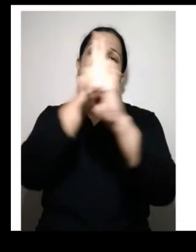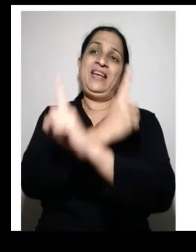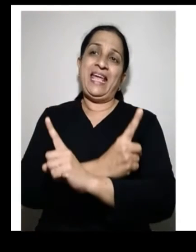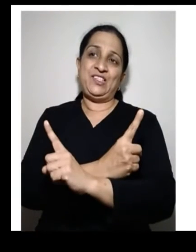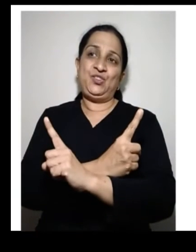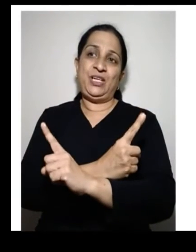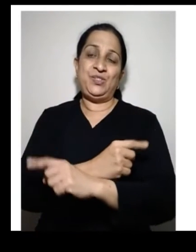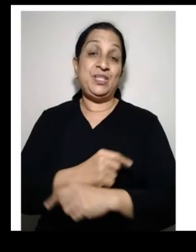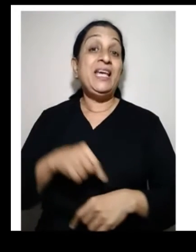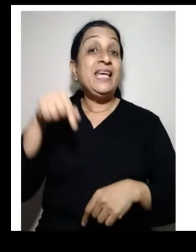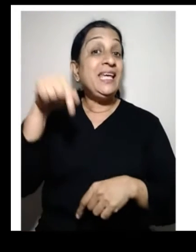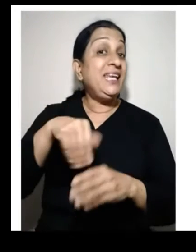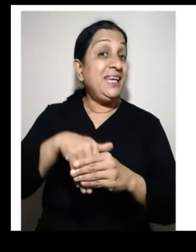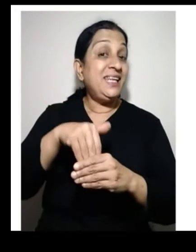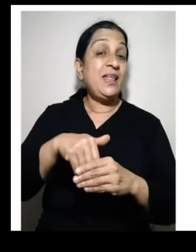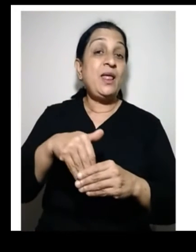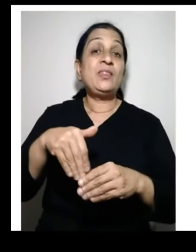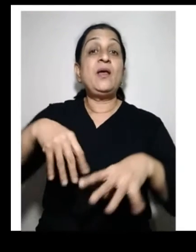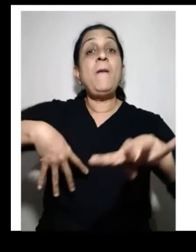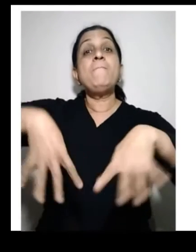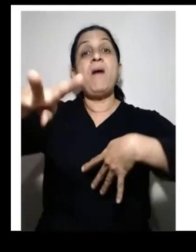voluntarily in the market.